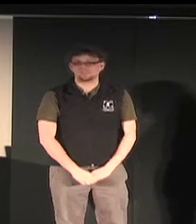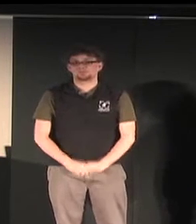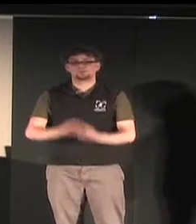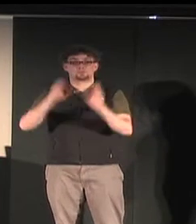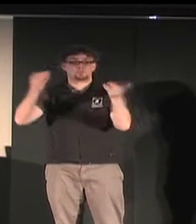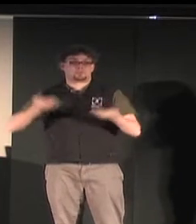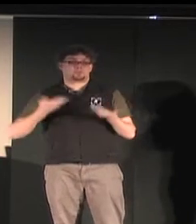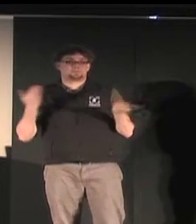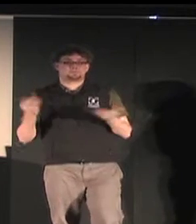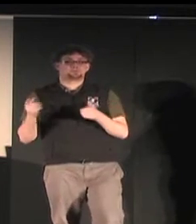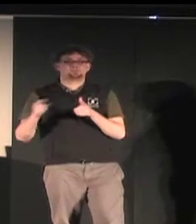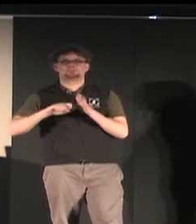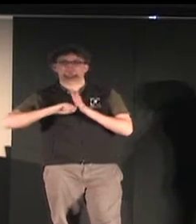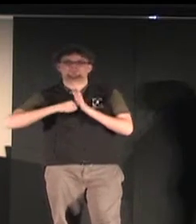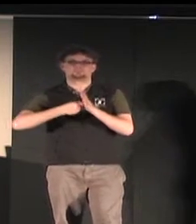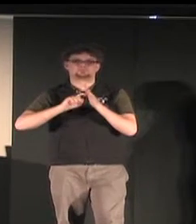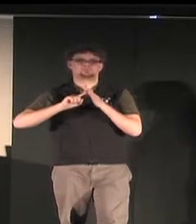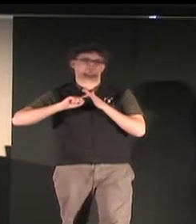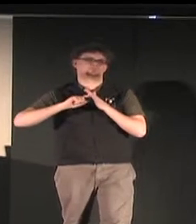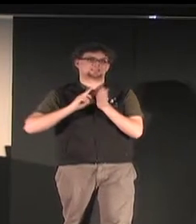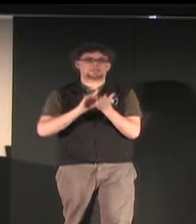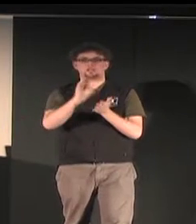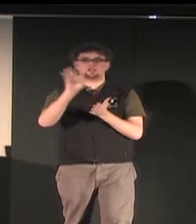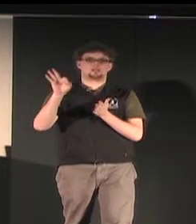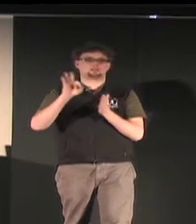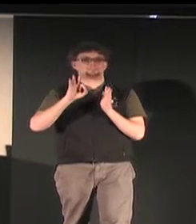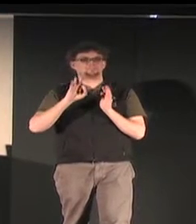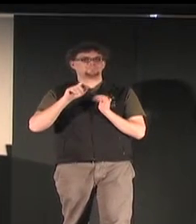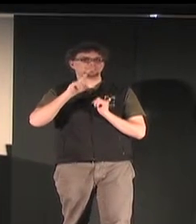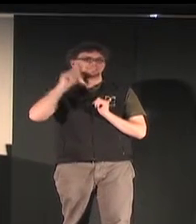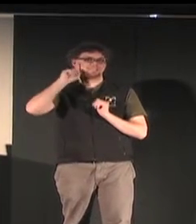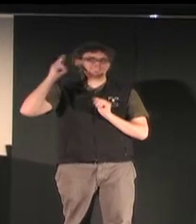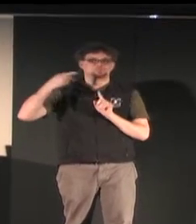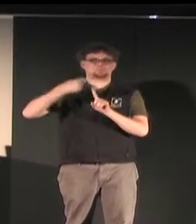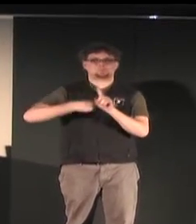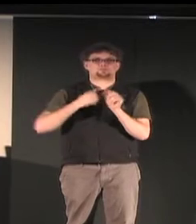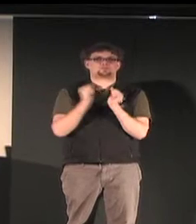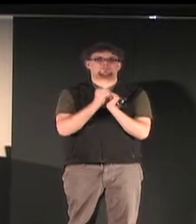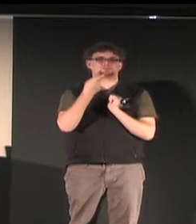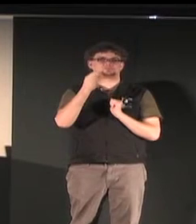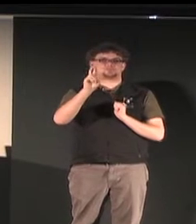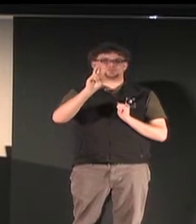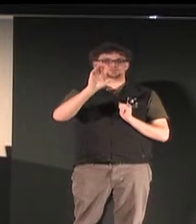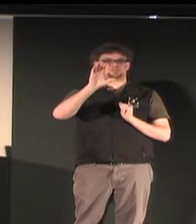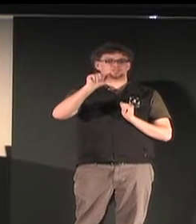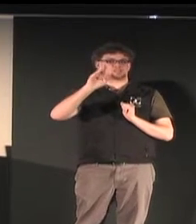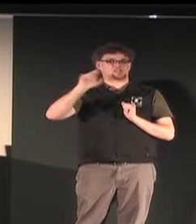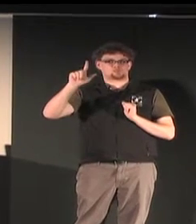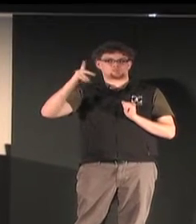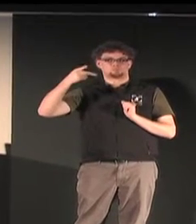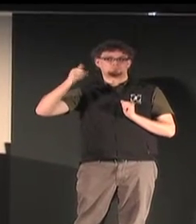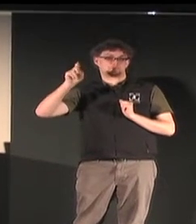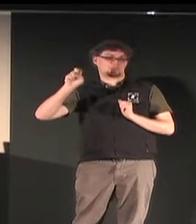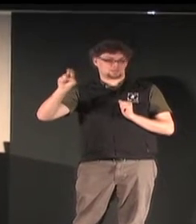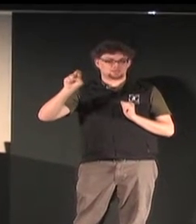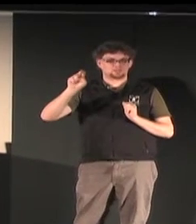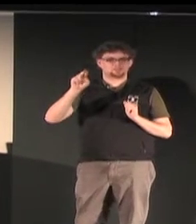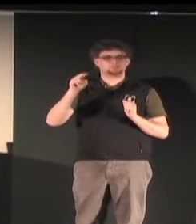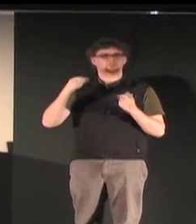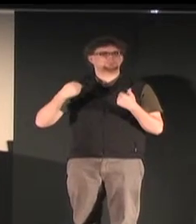ASL here at UPM. So we want to welcome you to our kickoff event for Deaf History Month, featuring Dr.